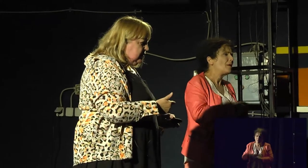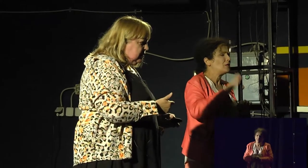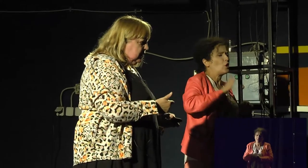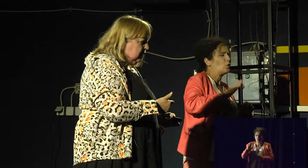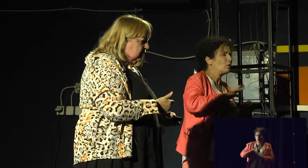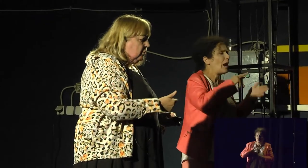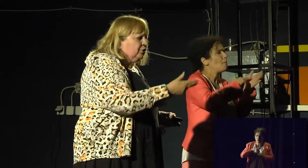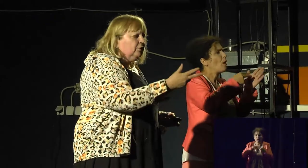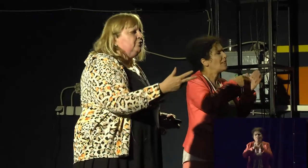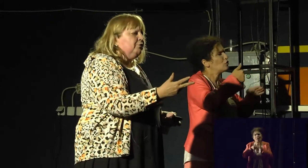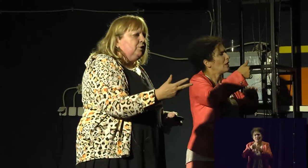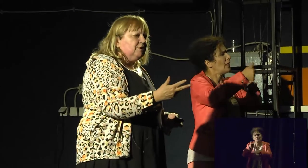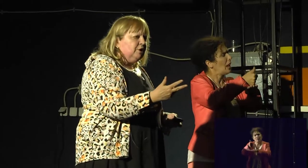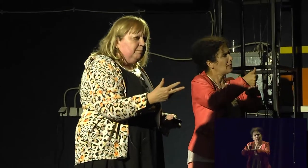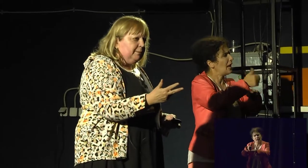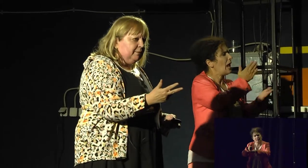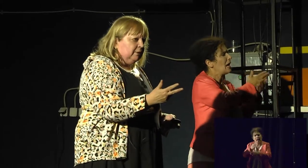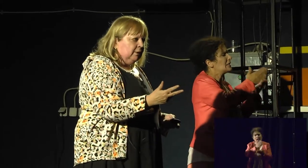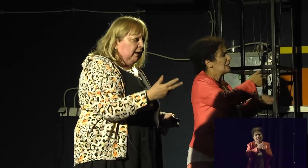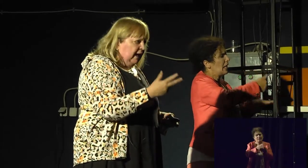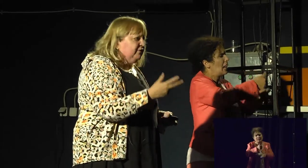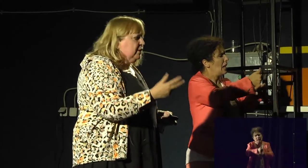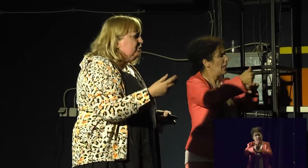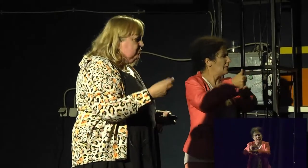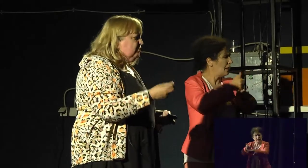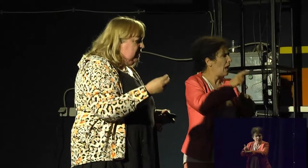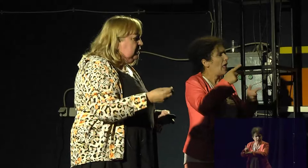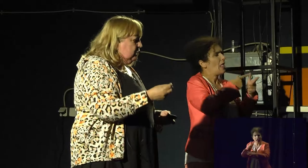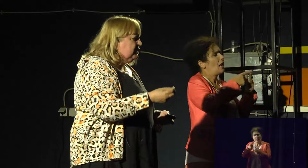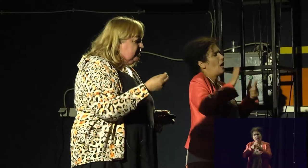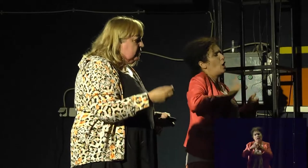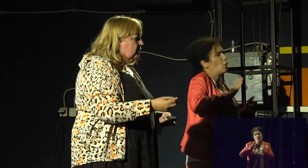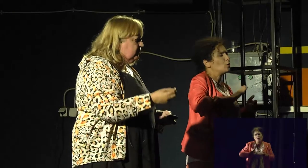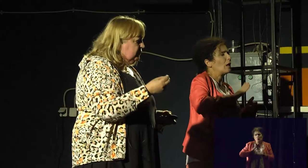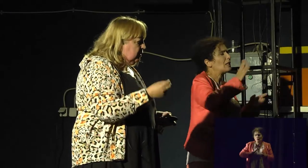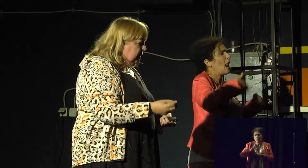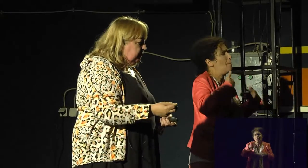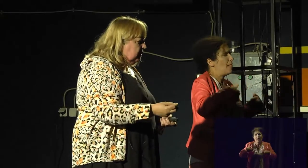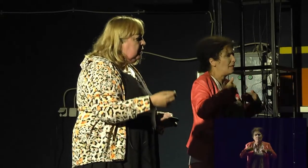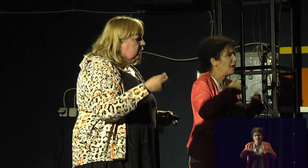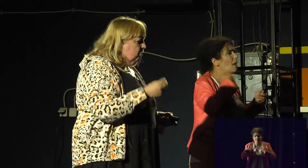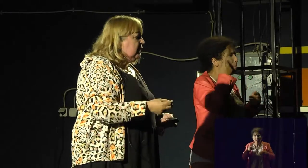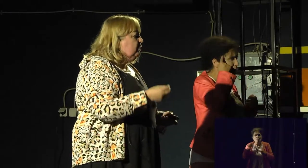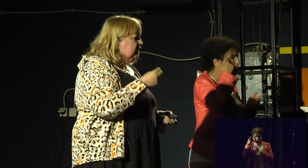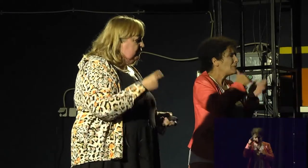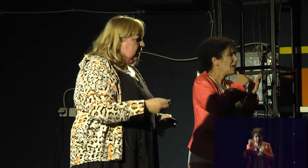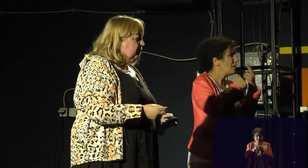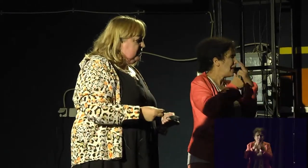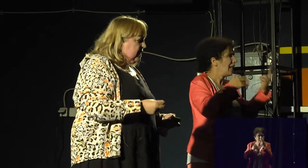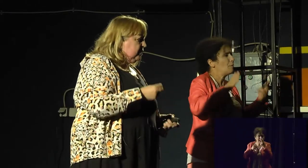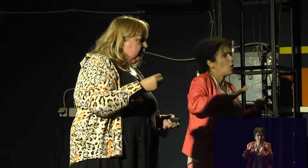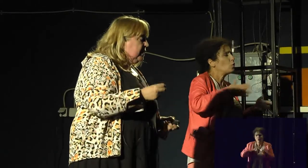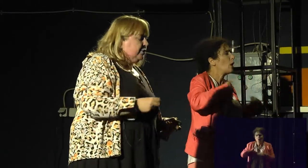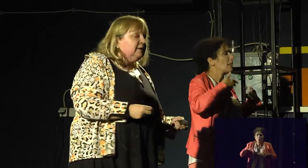religious leaders? Or the culture of you as young people? I think we should really look what is the culture of young people when we